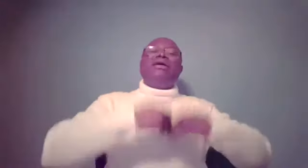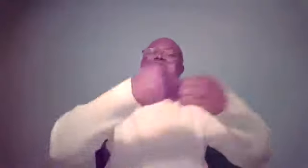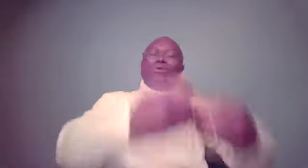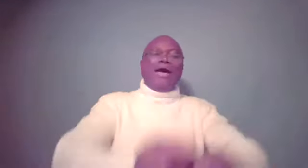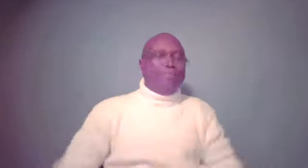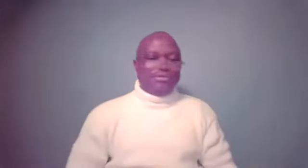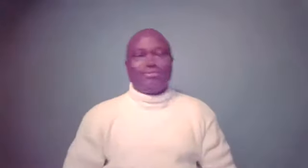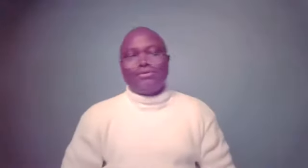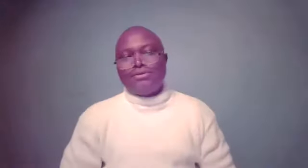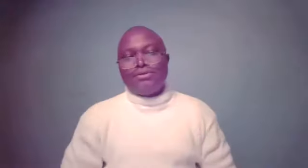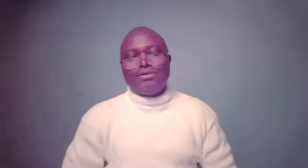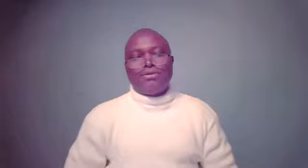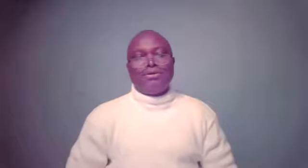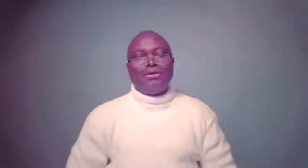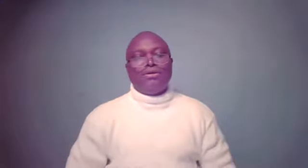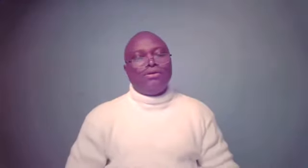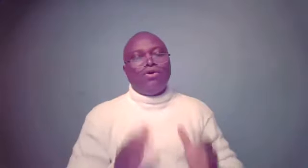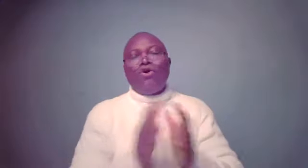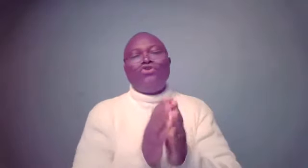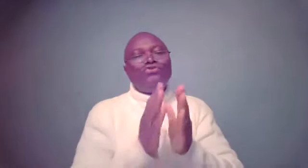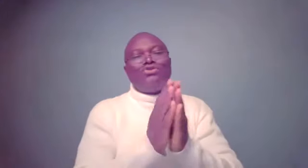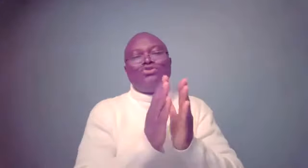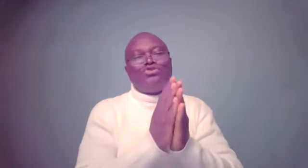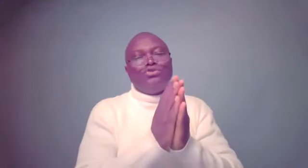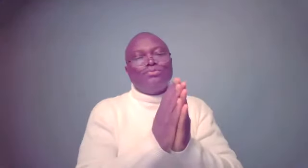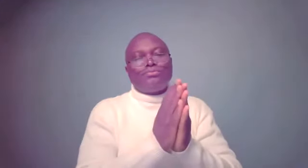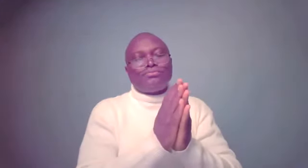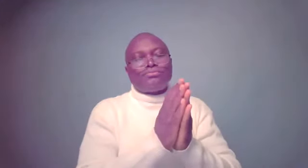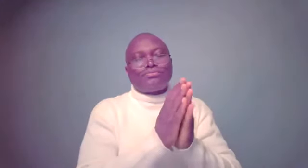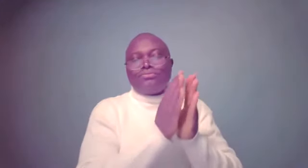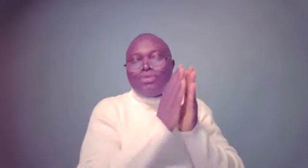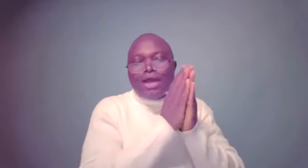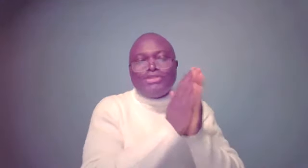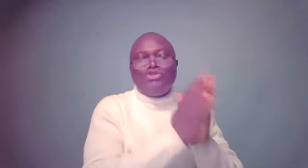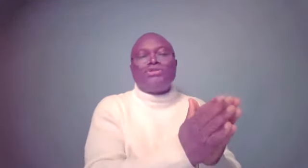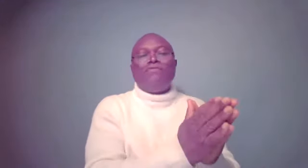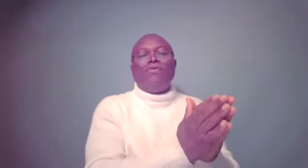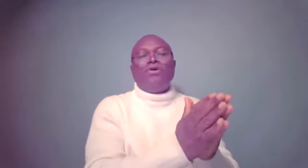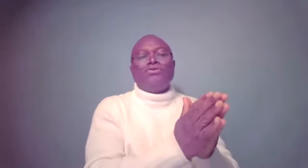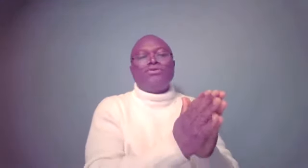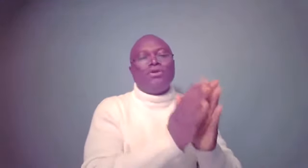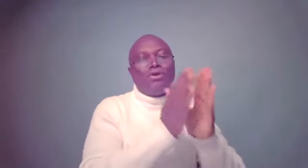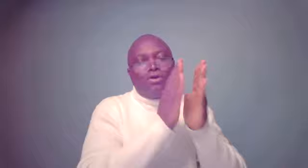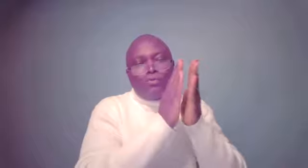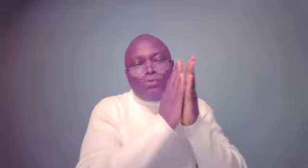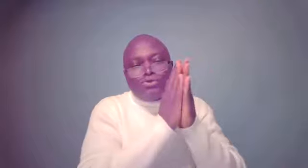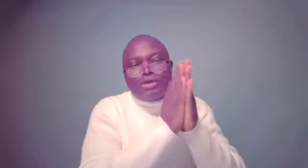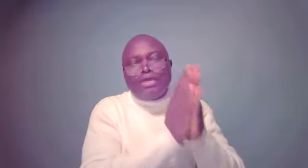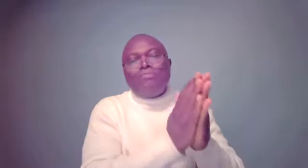it will happen. And all you need to do, as Joseph was, was to keep